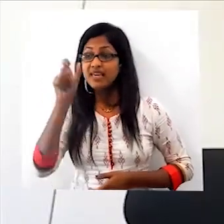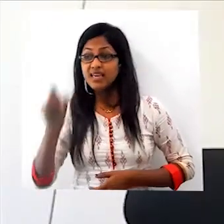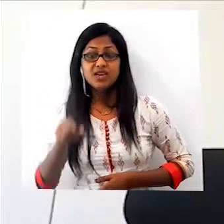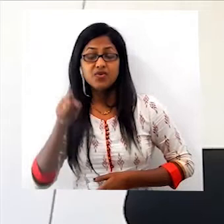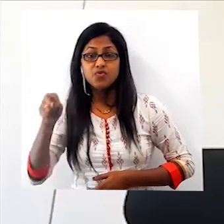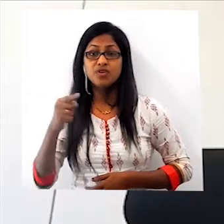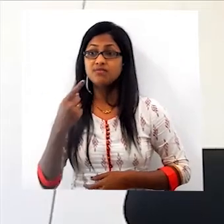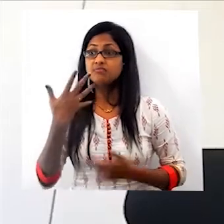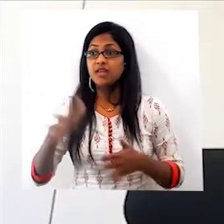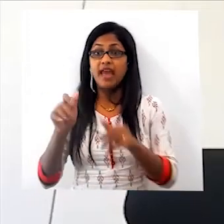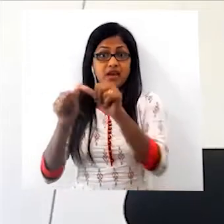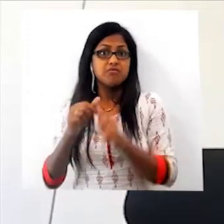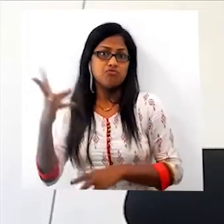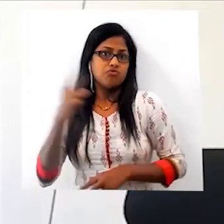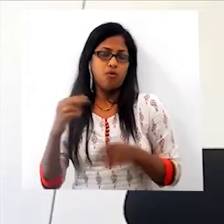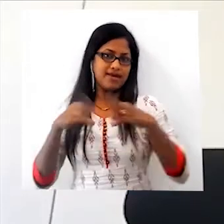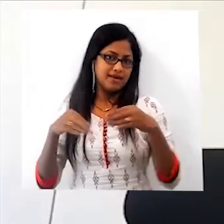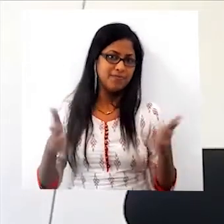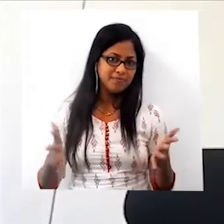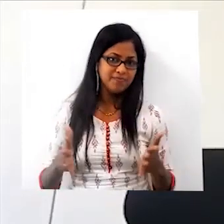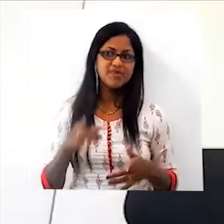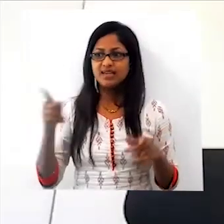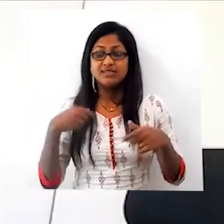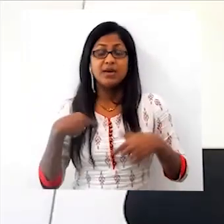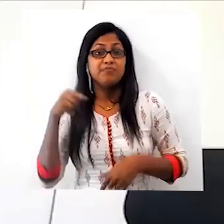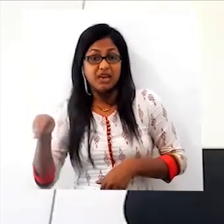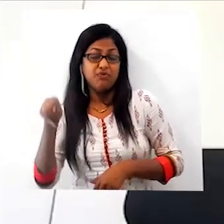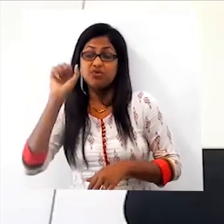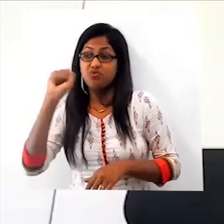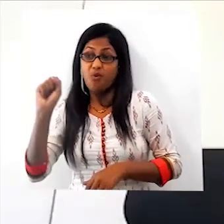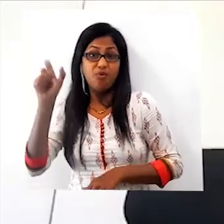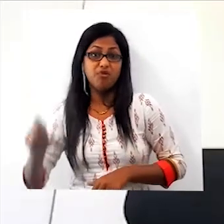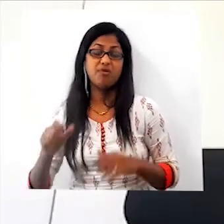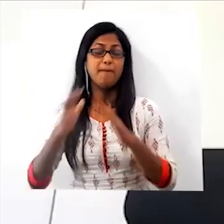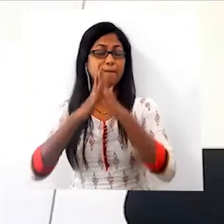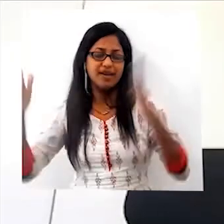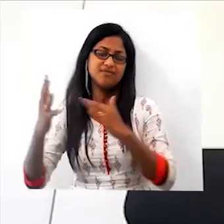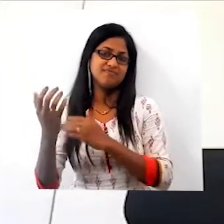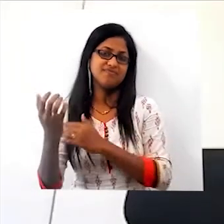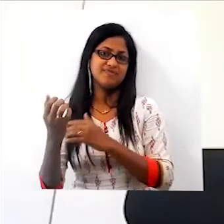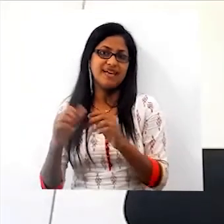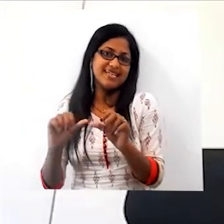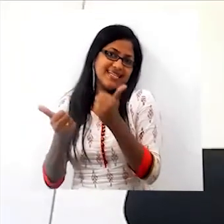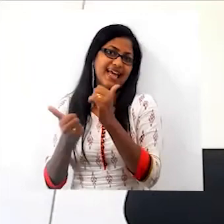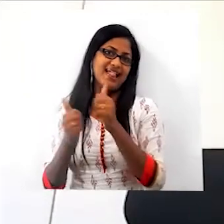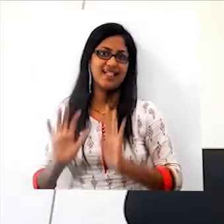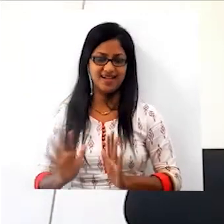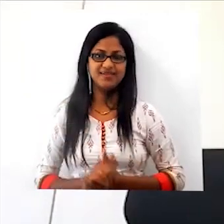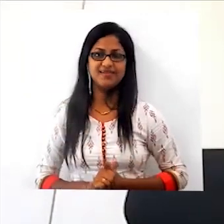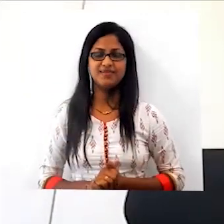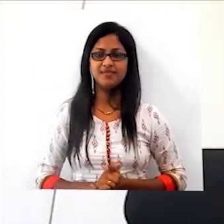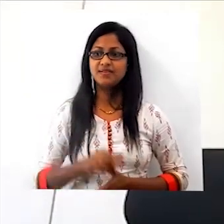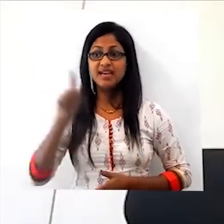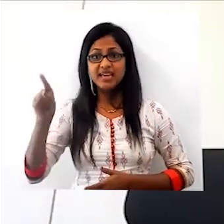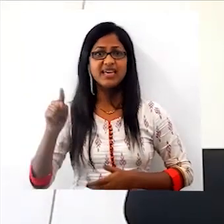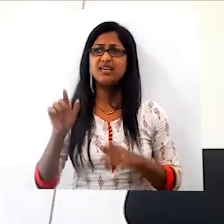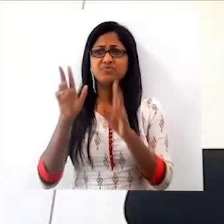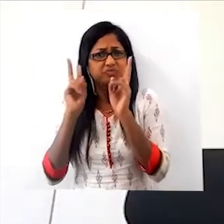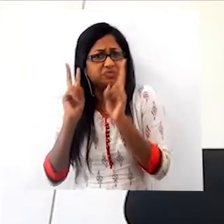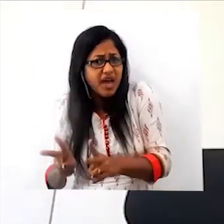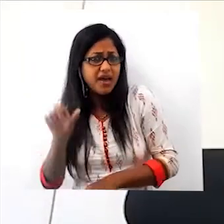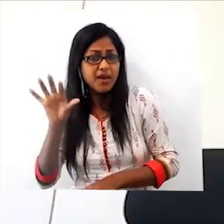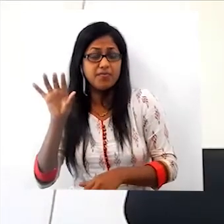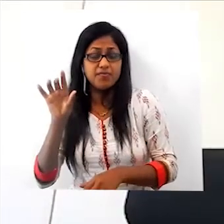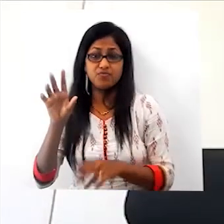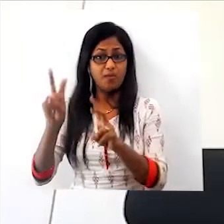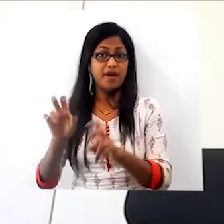never take a no for an answer. I think that was one big capability of his. He would be at it.